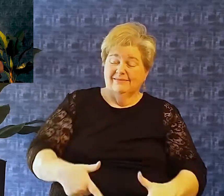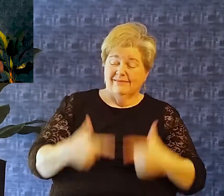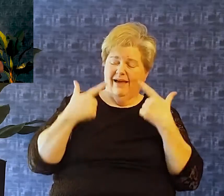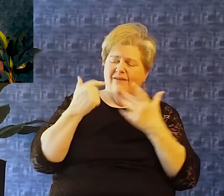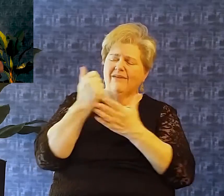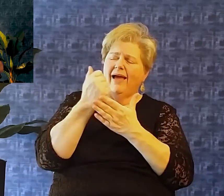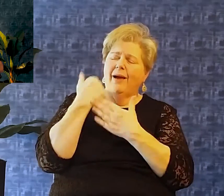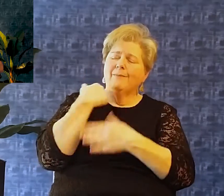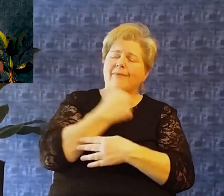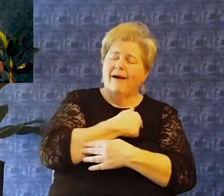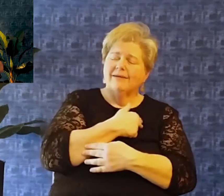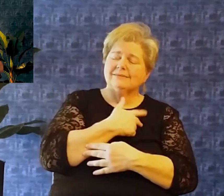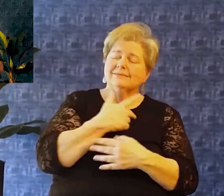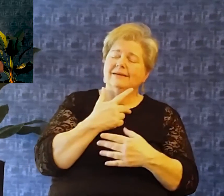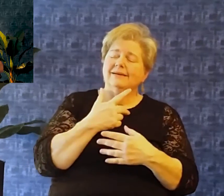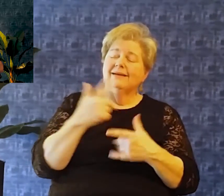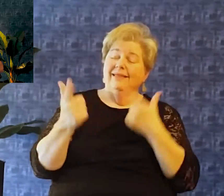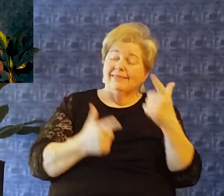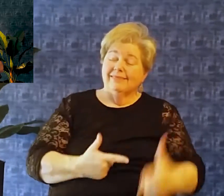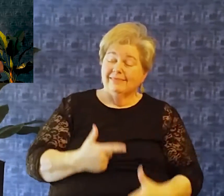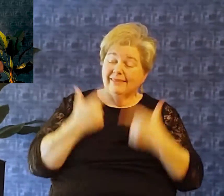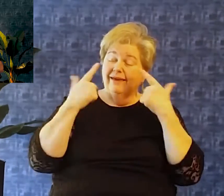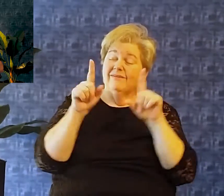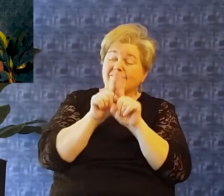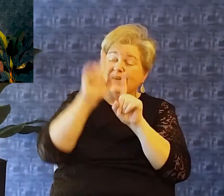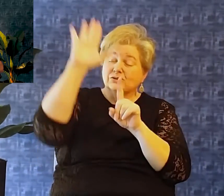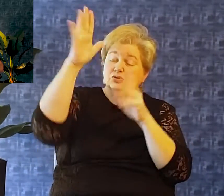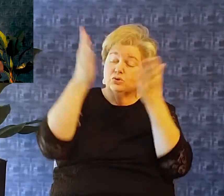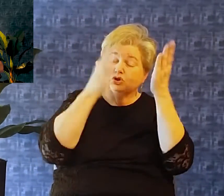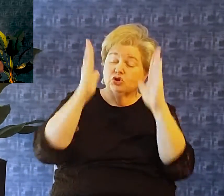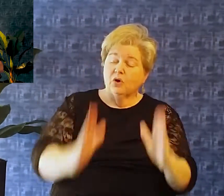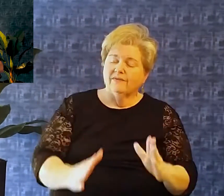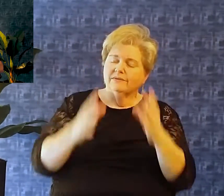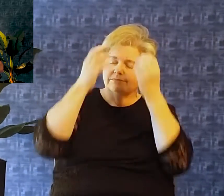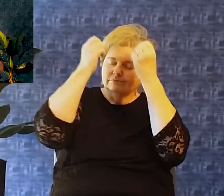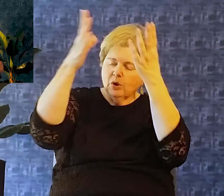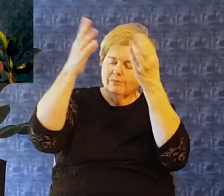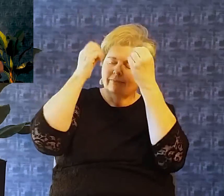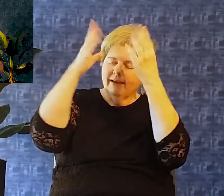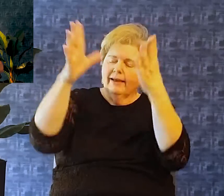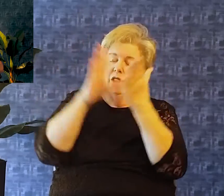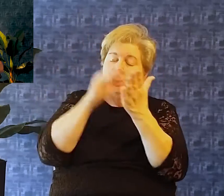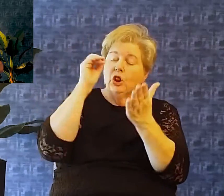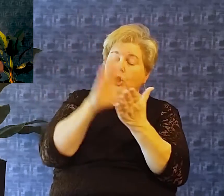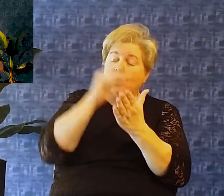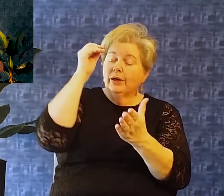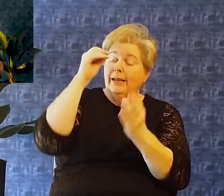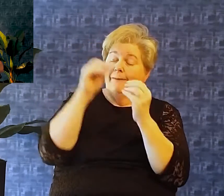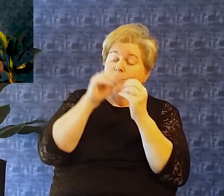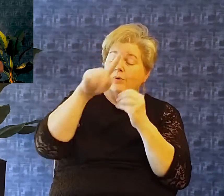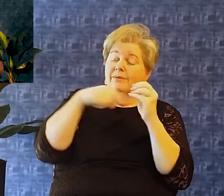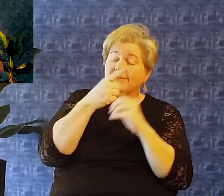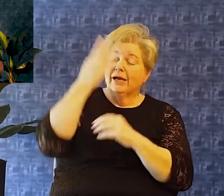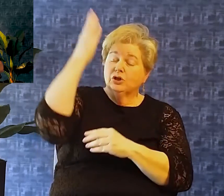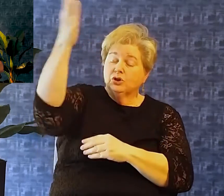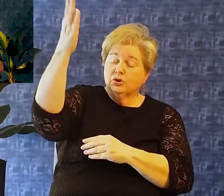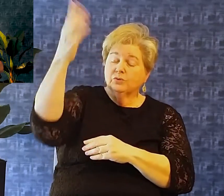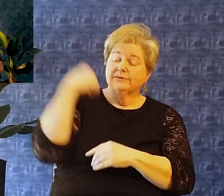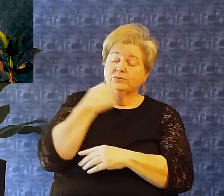this life Help us to be living as servants And living obediently to you And learning more and more about